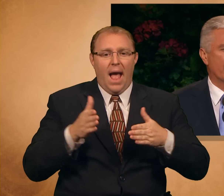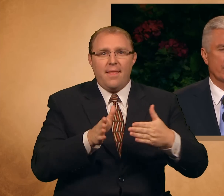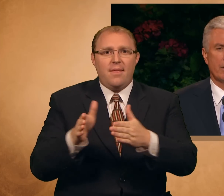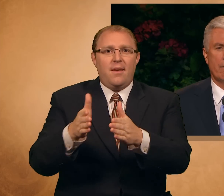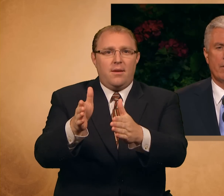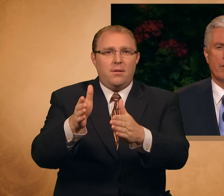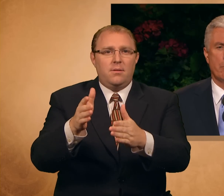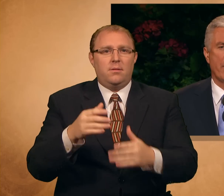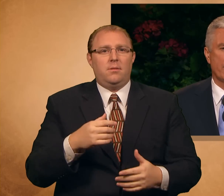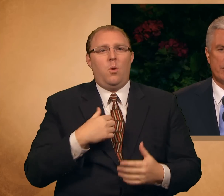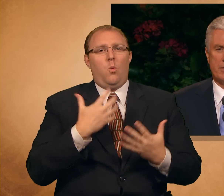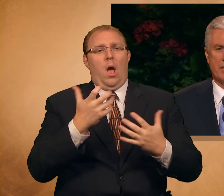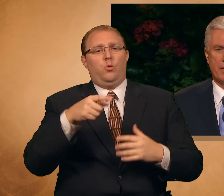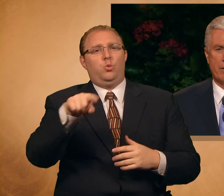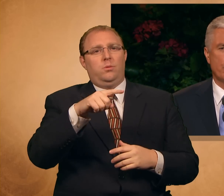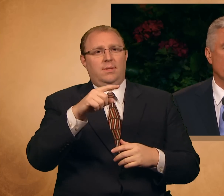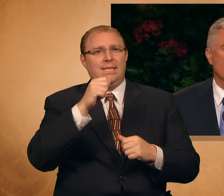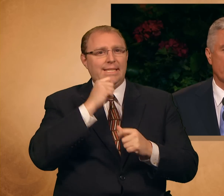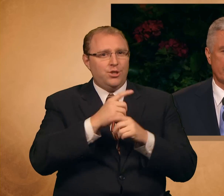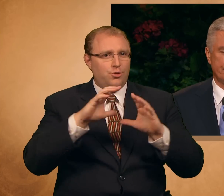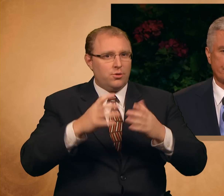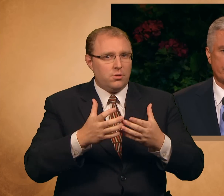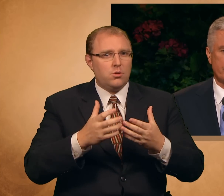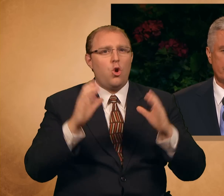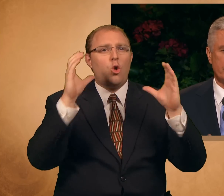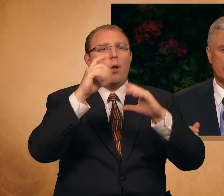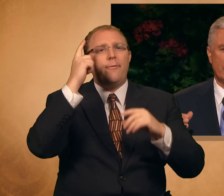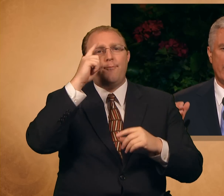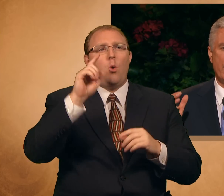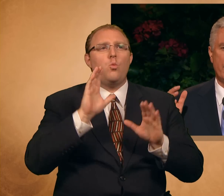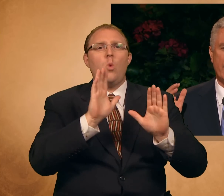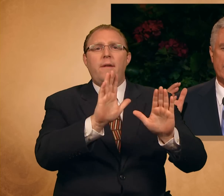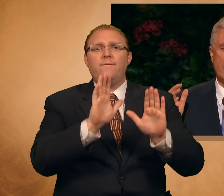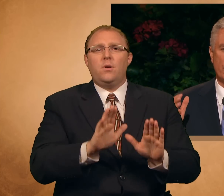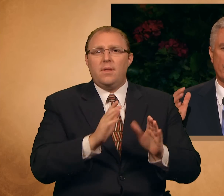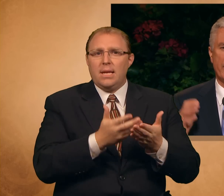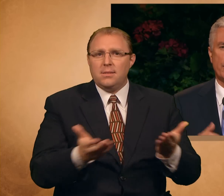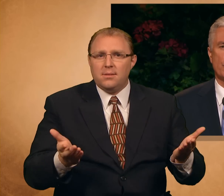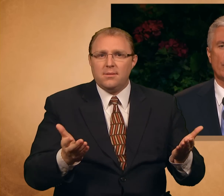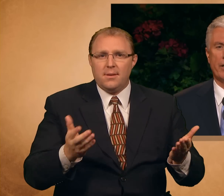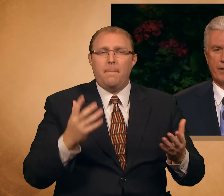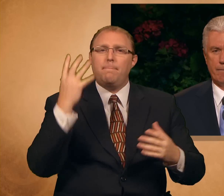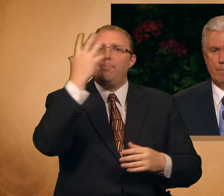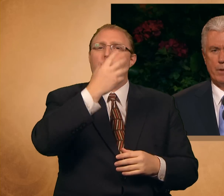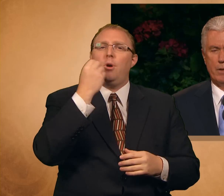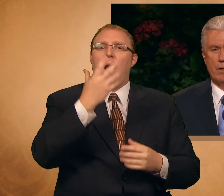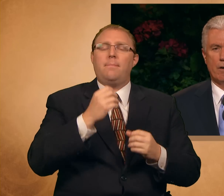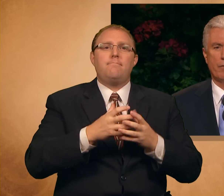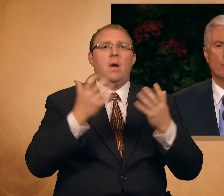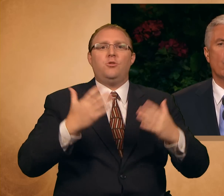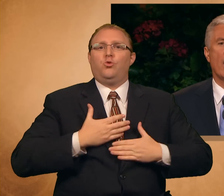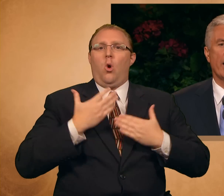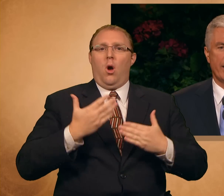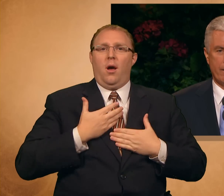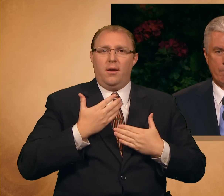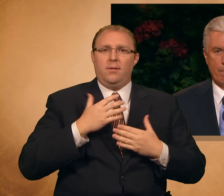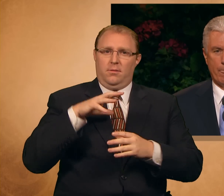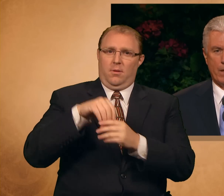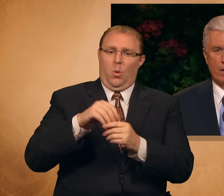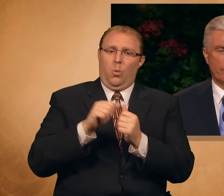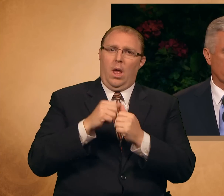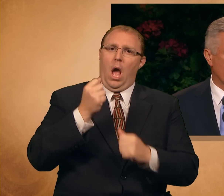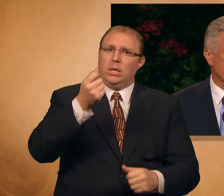seek out the majesty, the beauty, and the exhilarating joy of the why